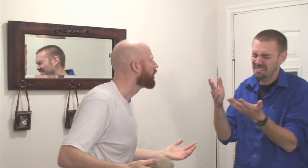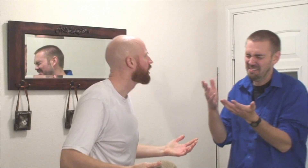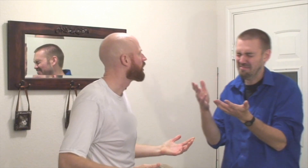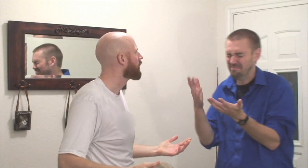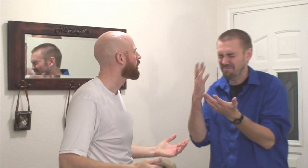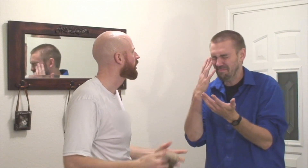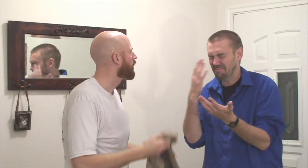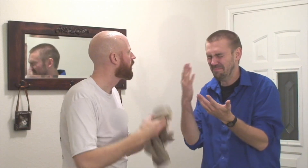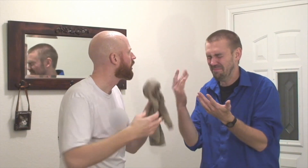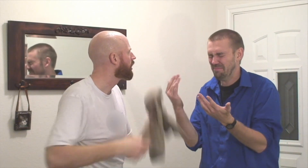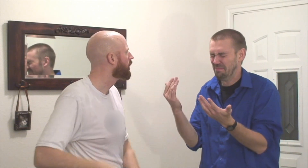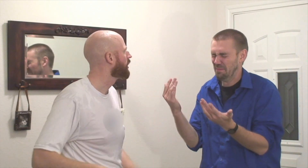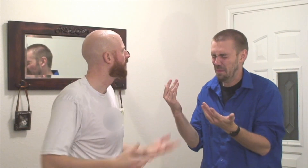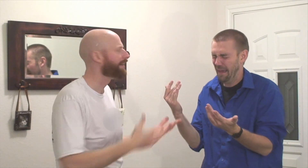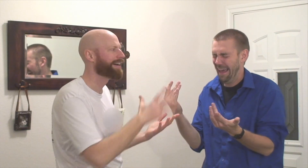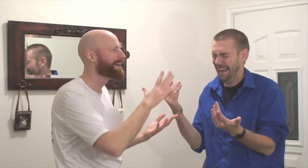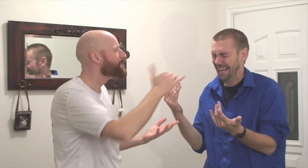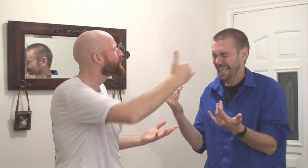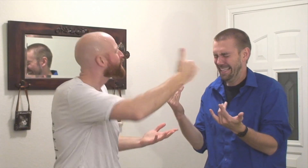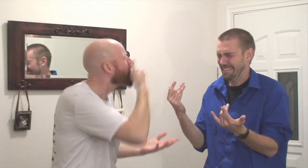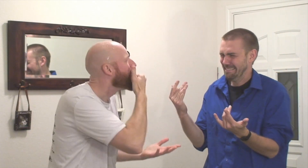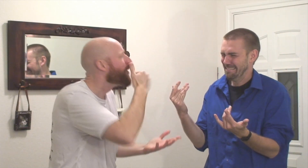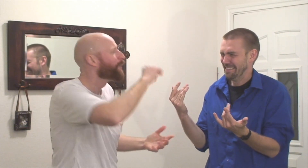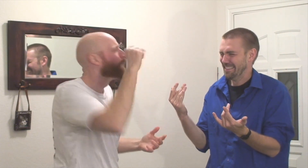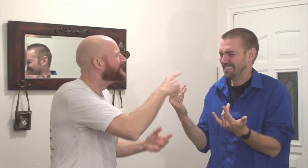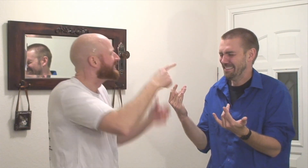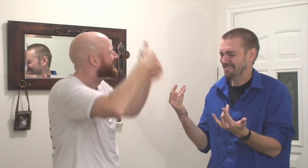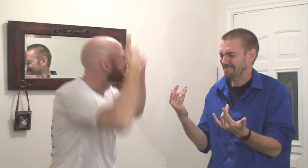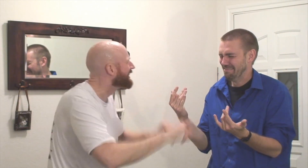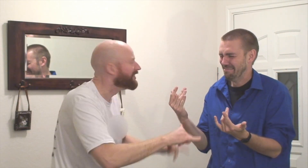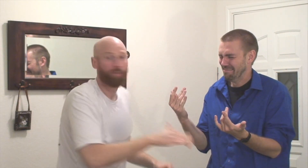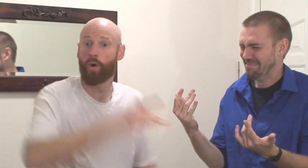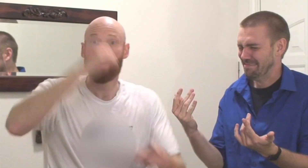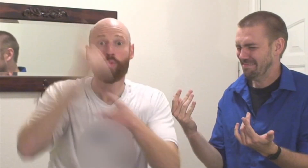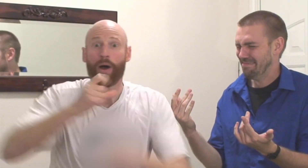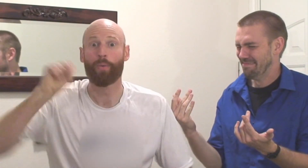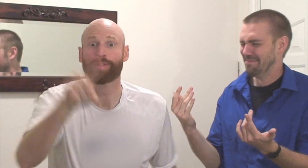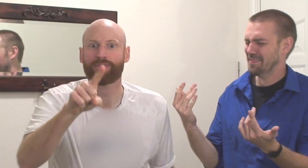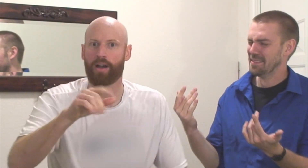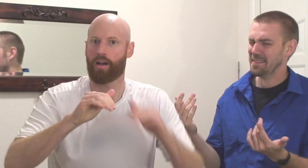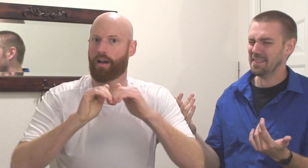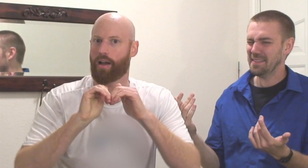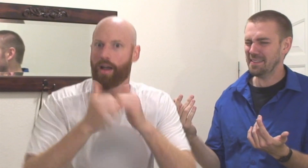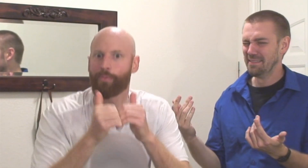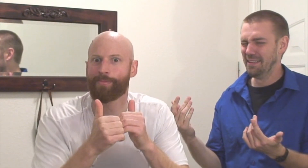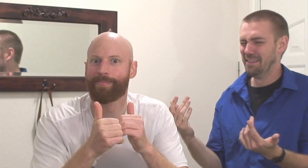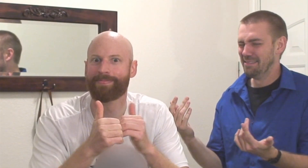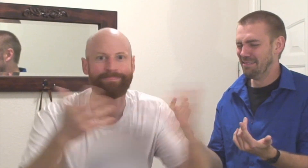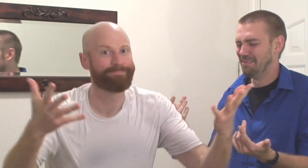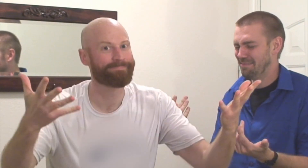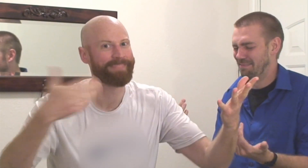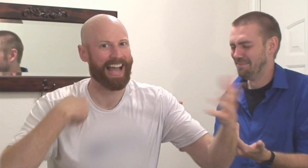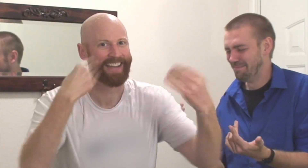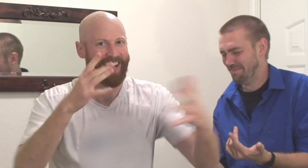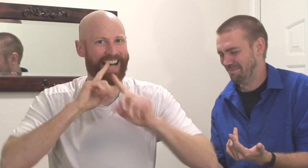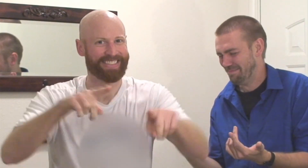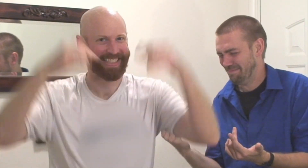why would you do that wrong question but the right question is how now for the answer